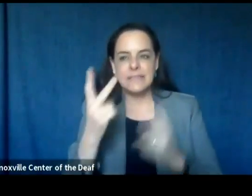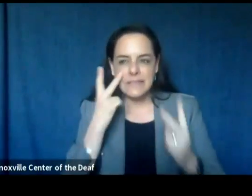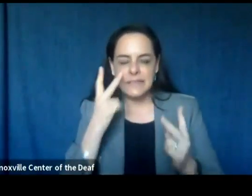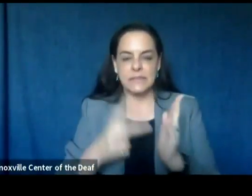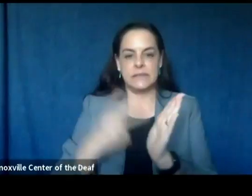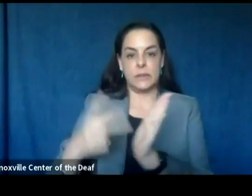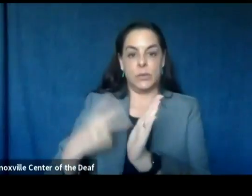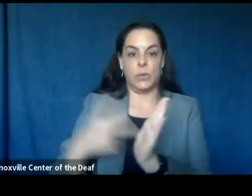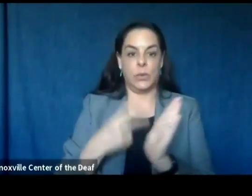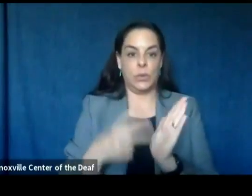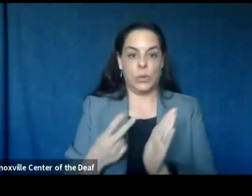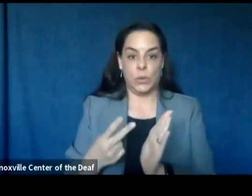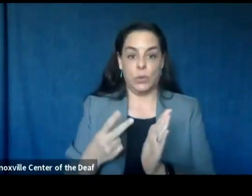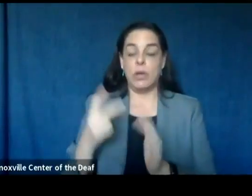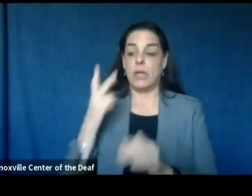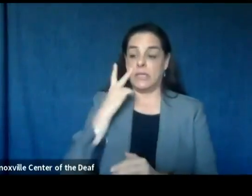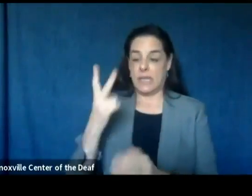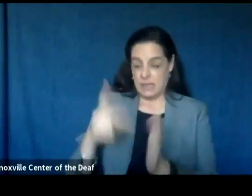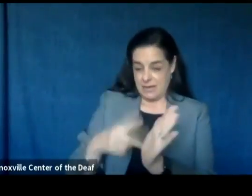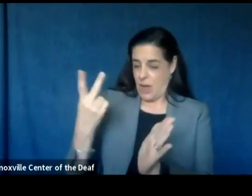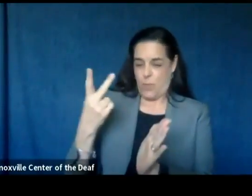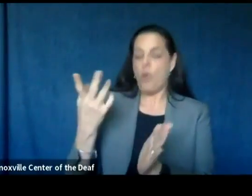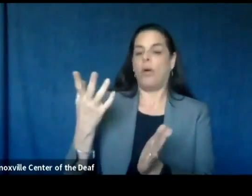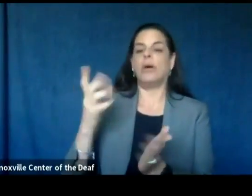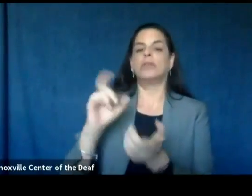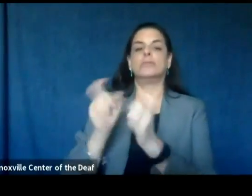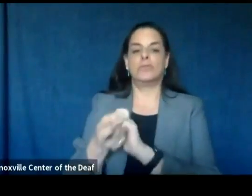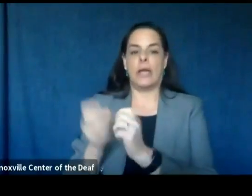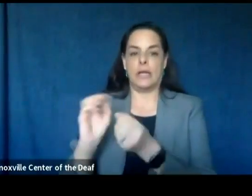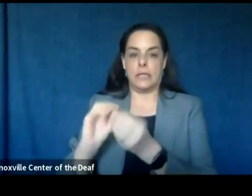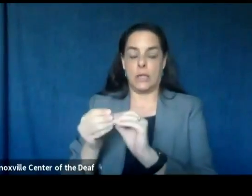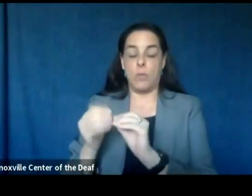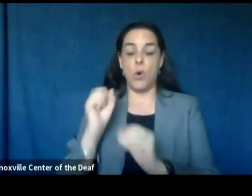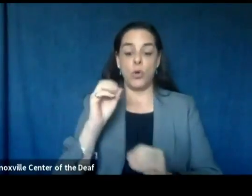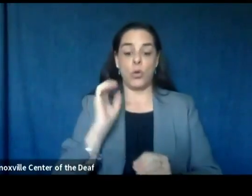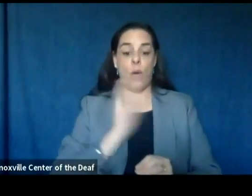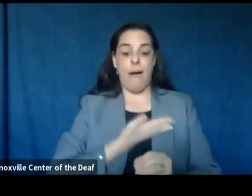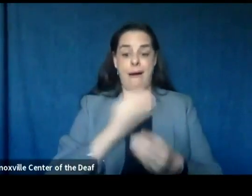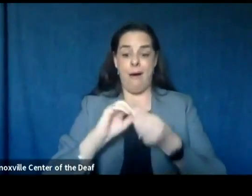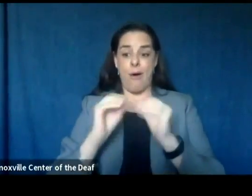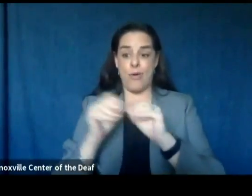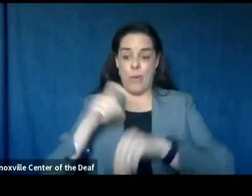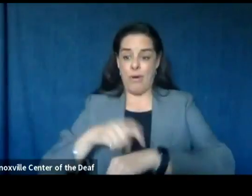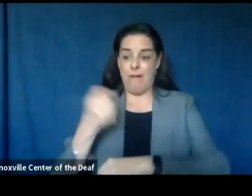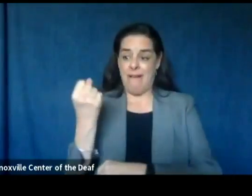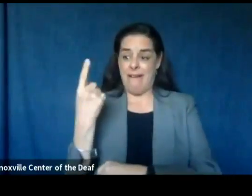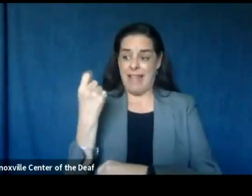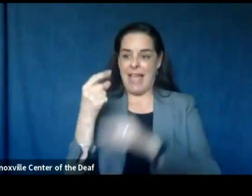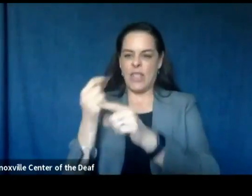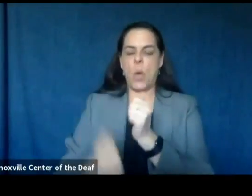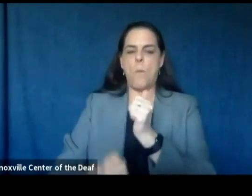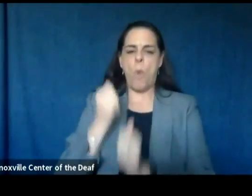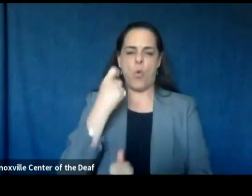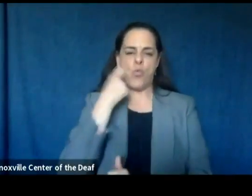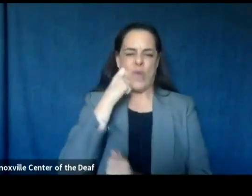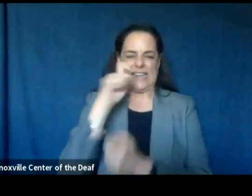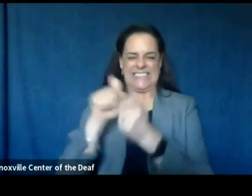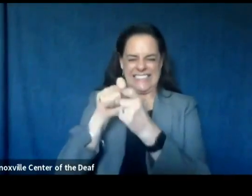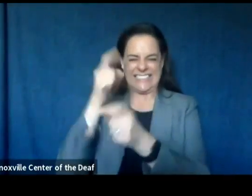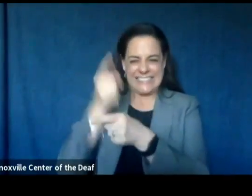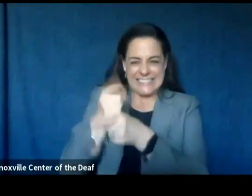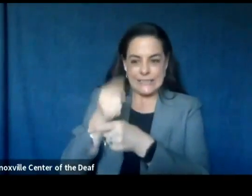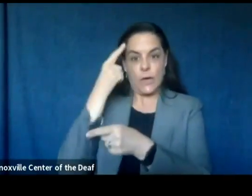we we clean that up so the numbers that we put out at 11 o'clock in the morning are the most accurate numbers for Knox County